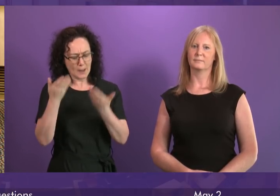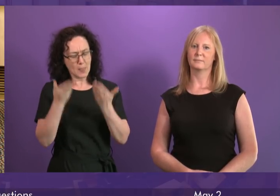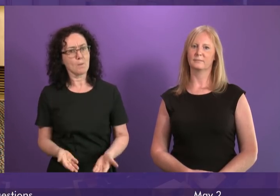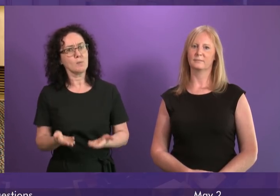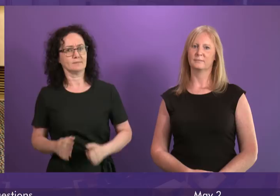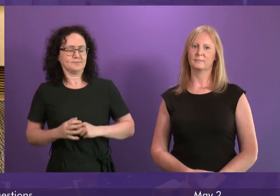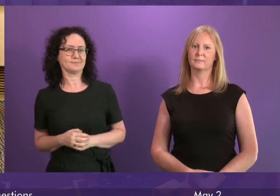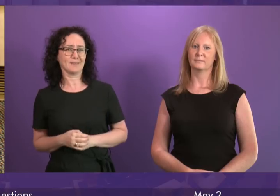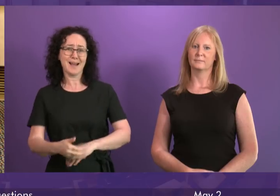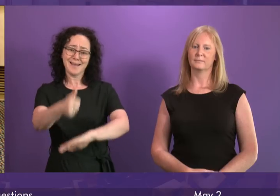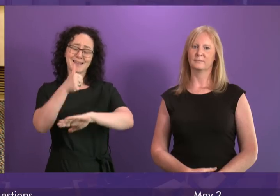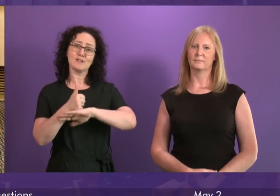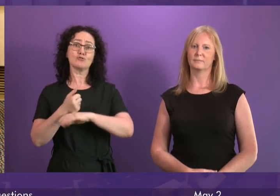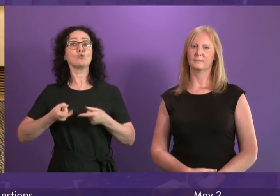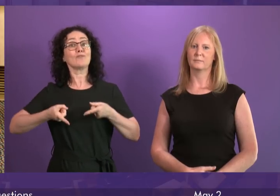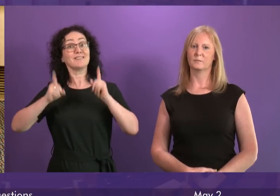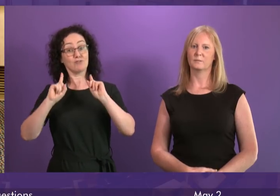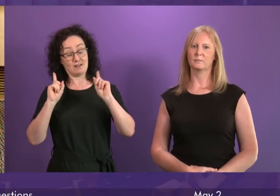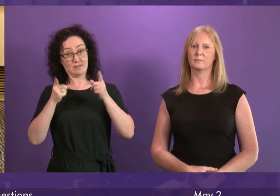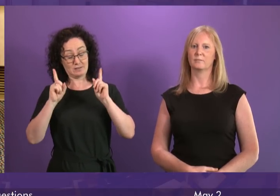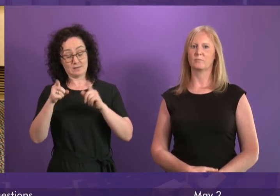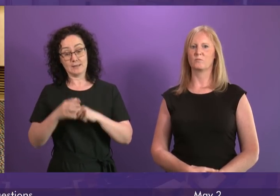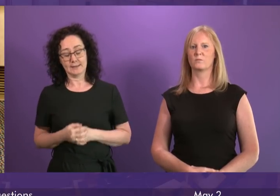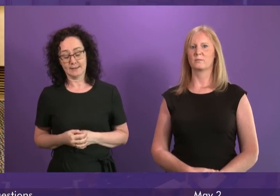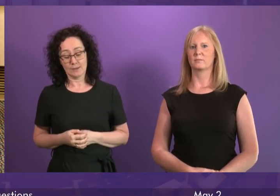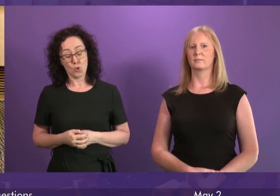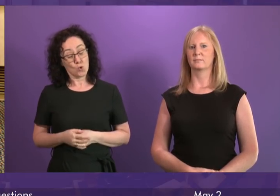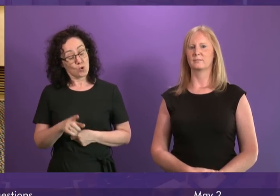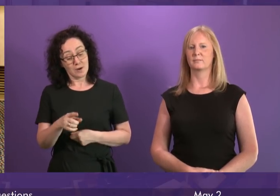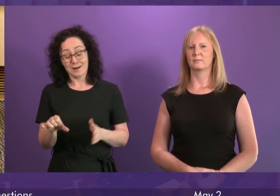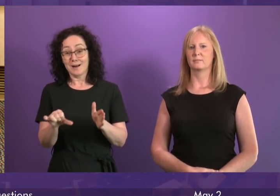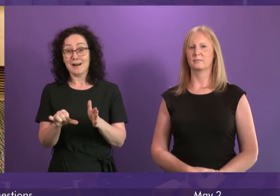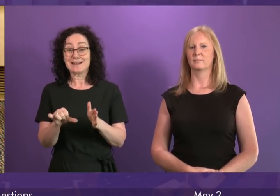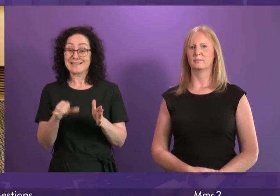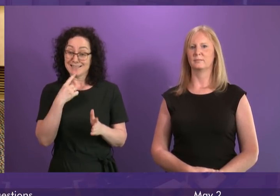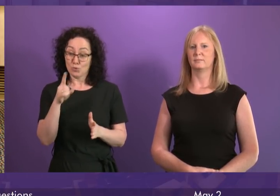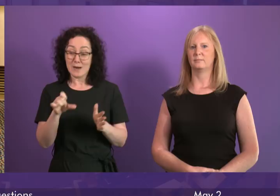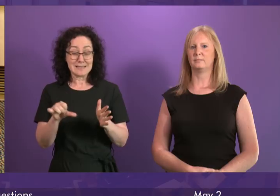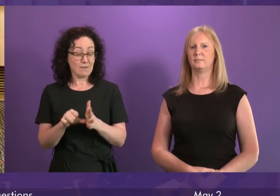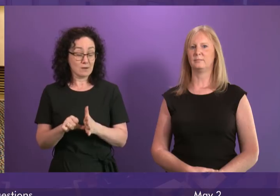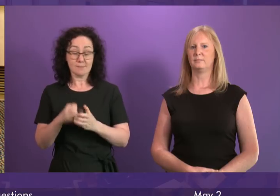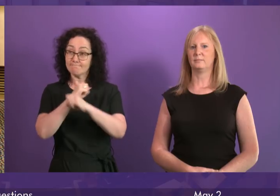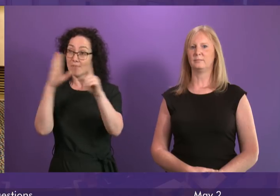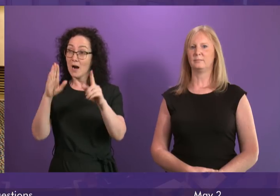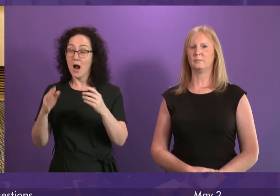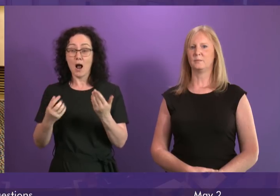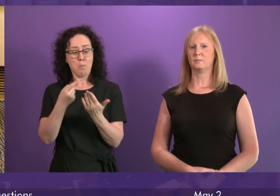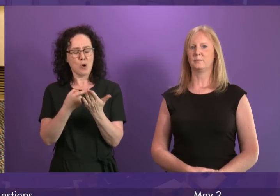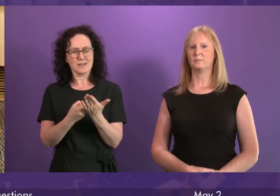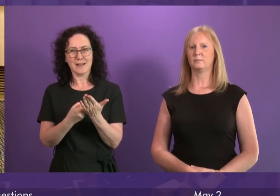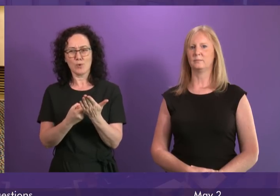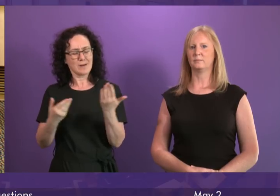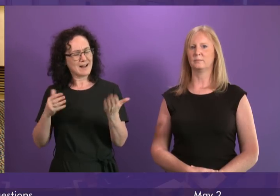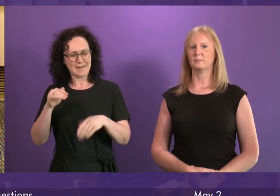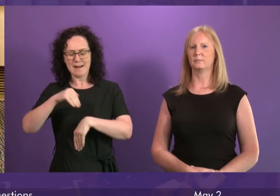of Directors? It's difficult to imagine a policy that inflicts more economic harm on Scotland